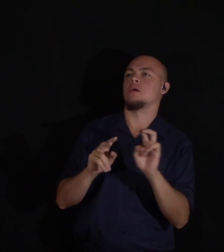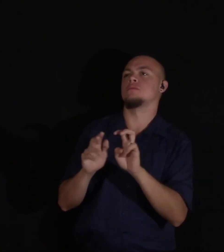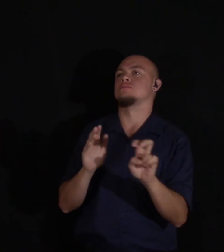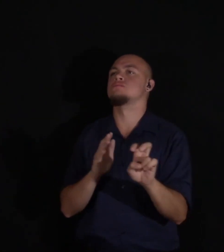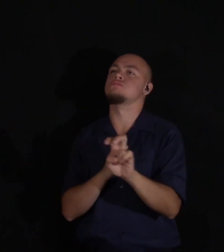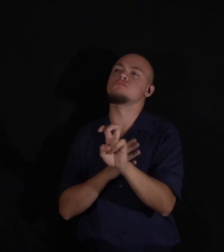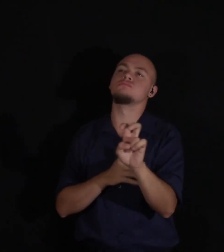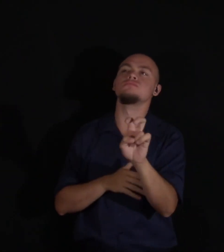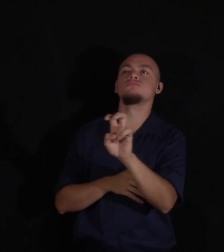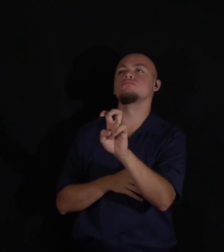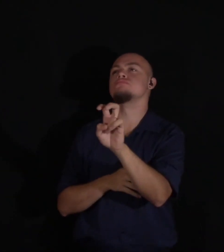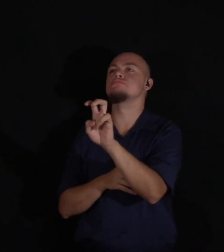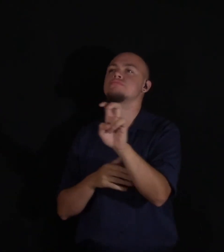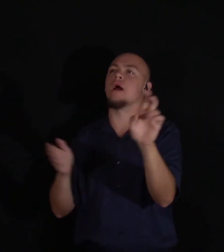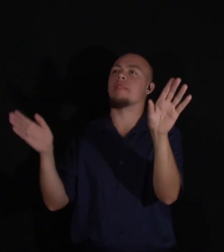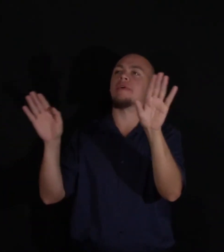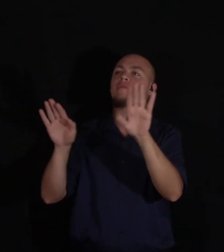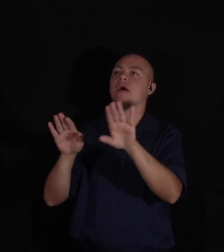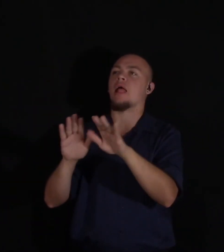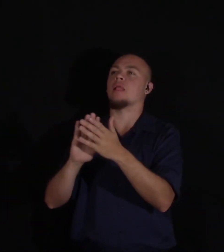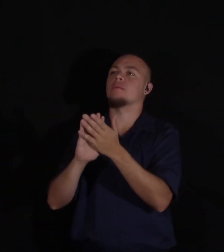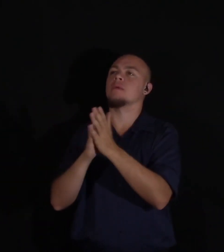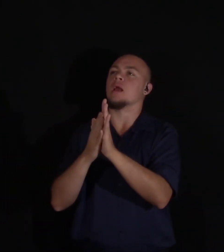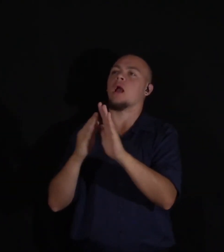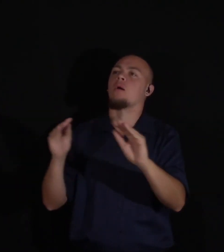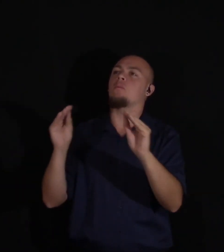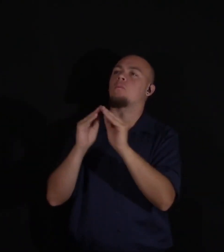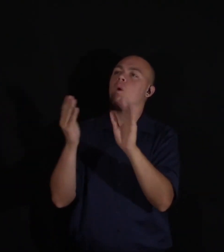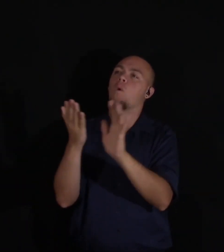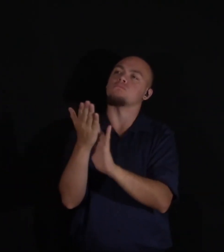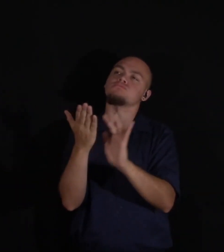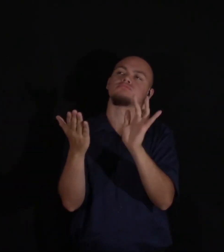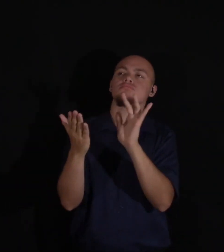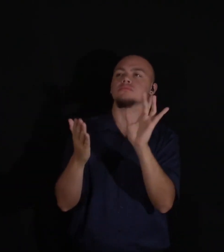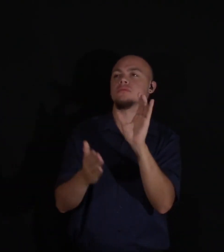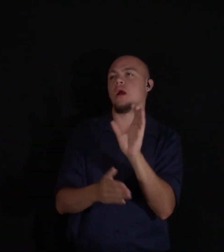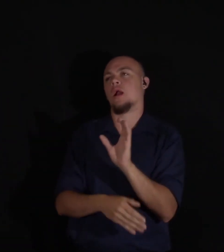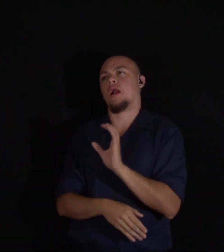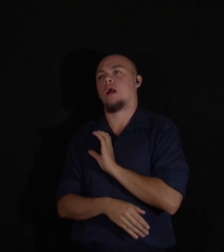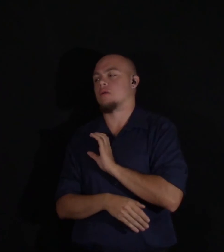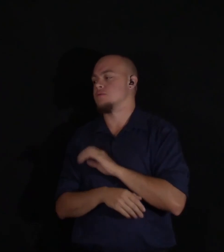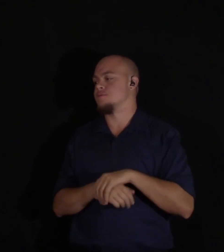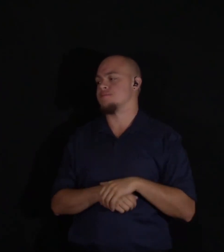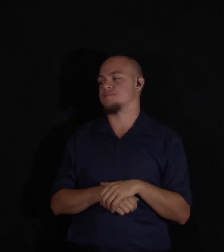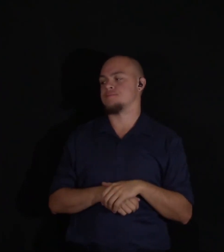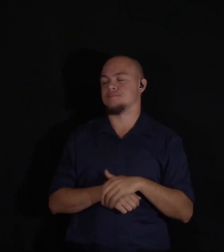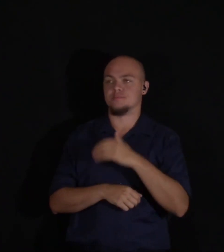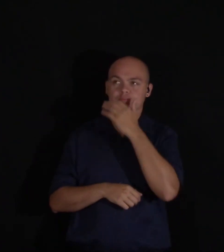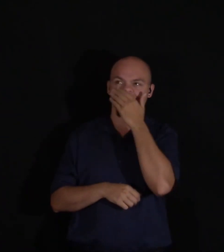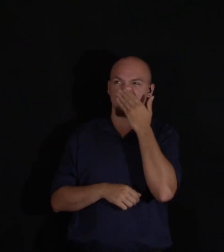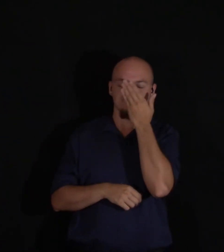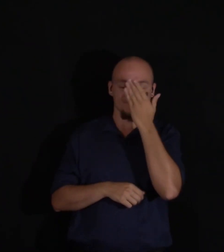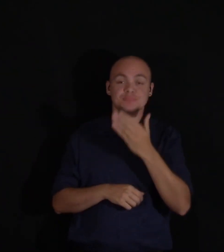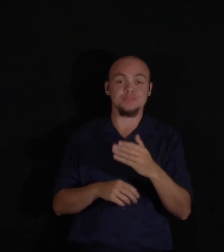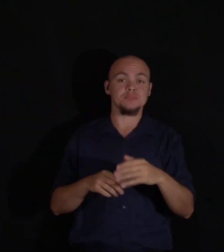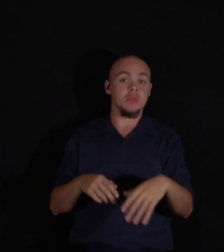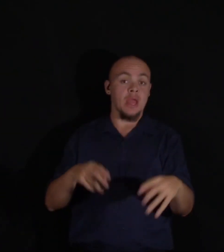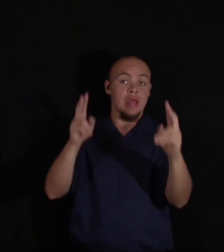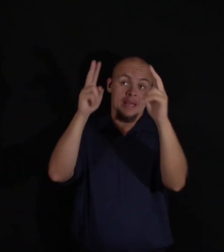the valley assumed a more magnificent and astonishing character. Ruined castles hanging on the precipices of piney